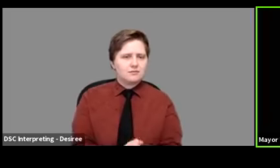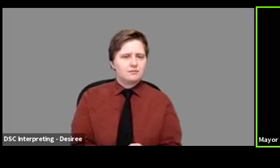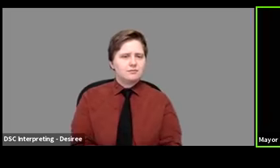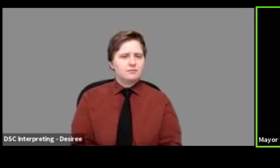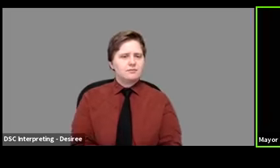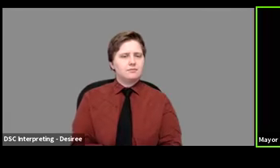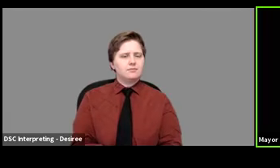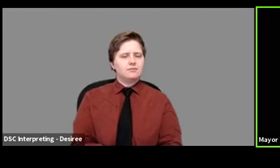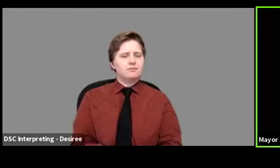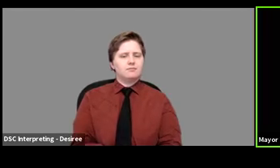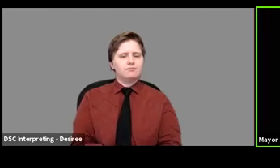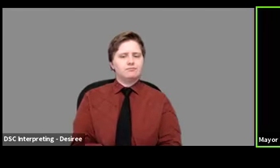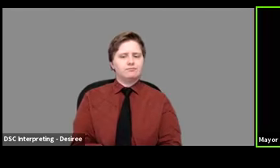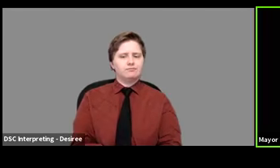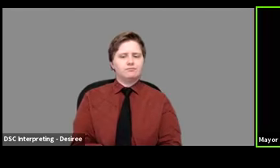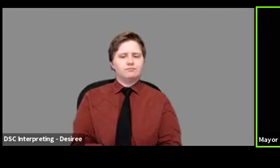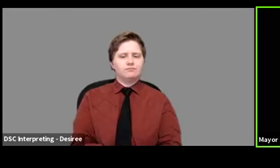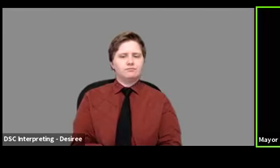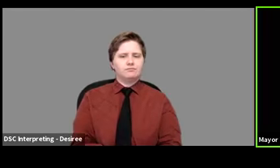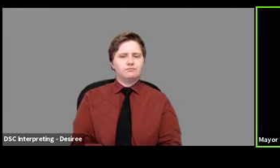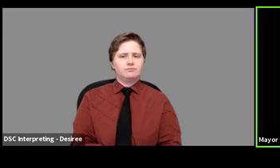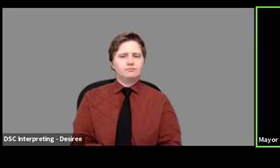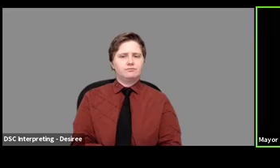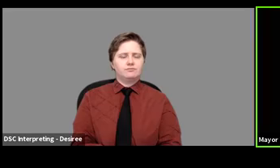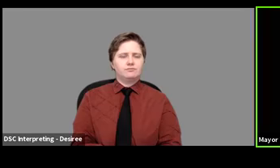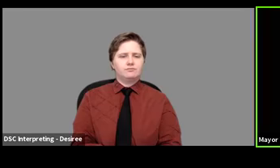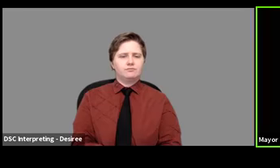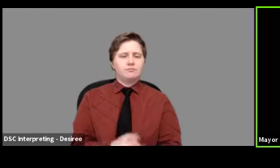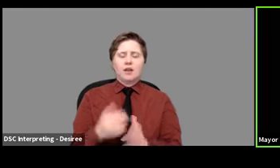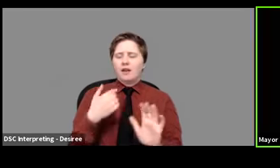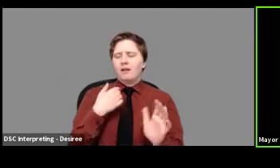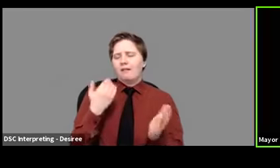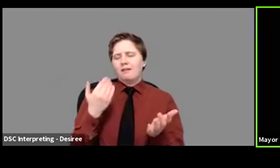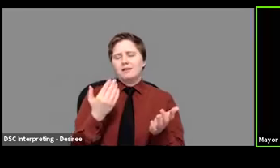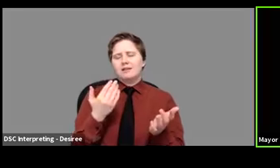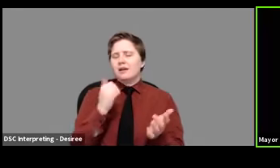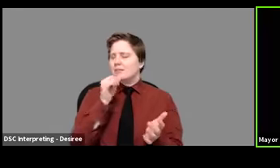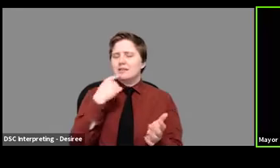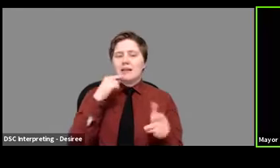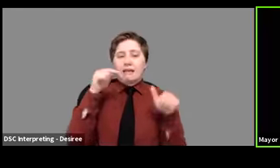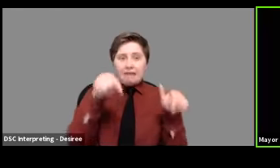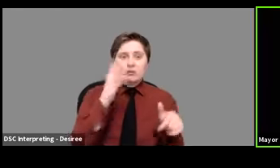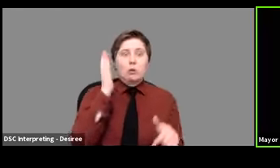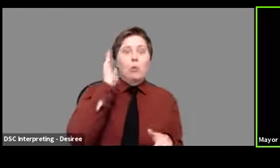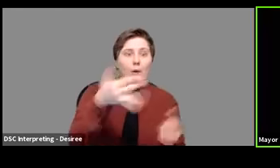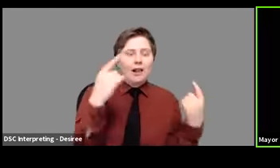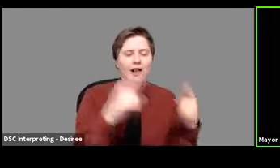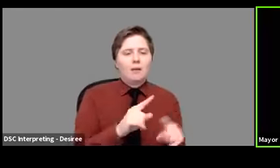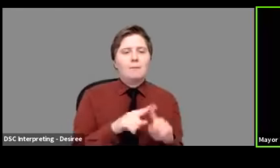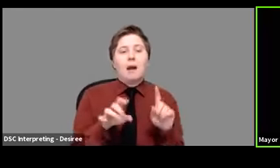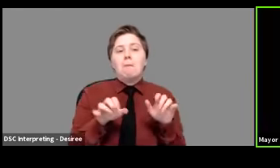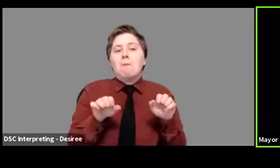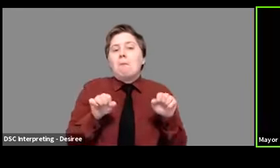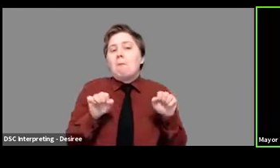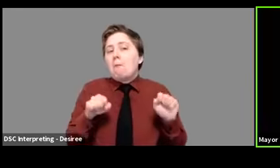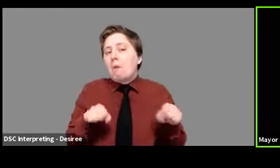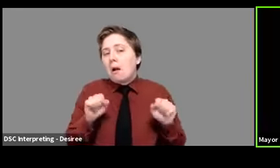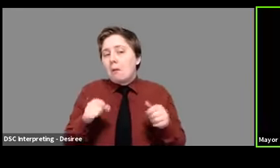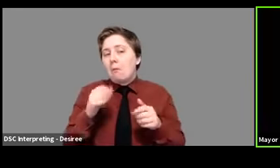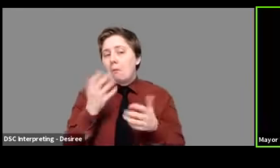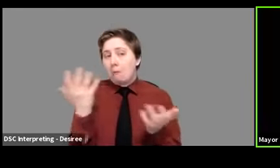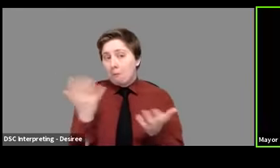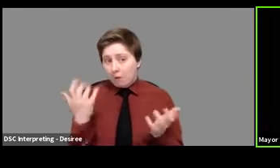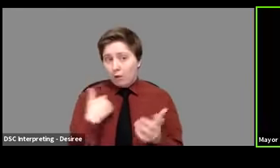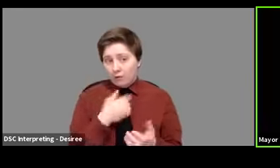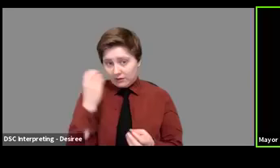you know, these would be things, again, I'm not saying that this is what they would be, but potentially among the things that we